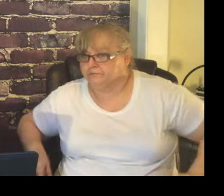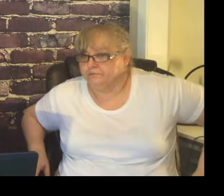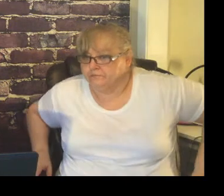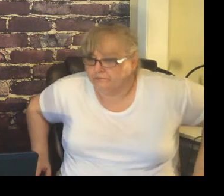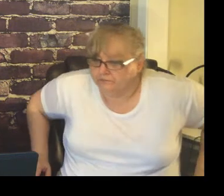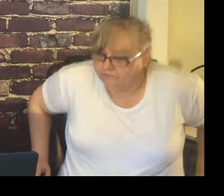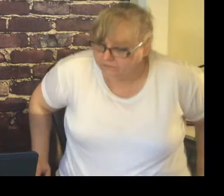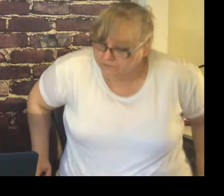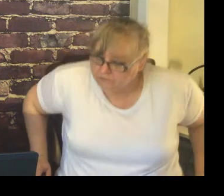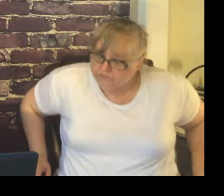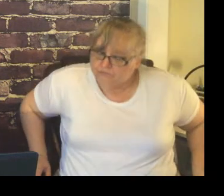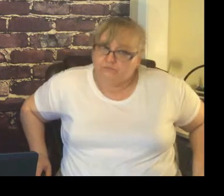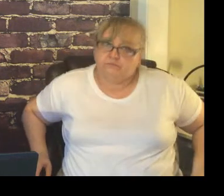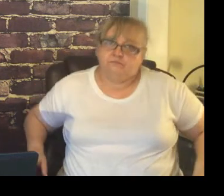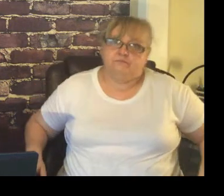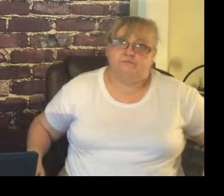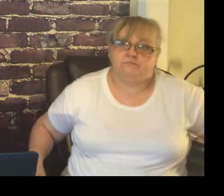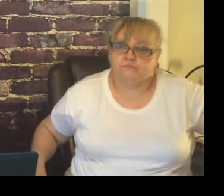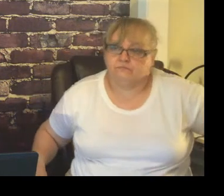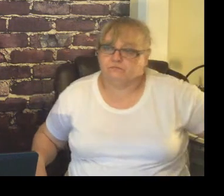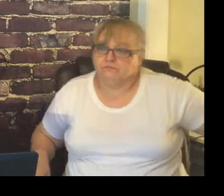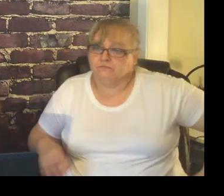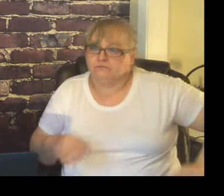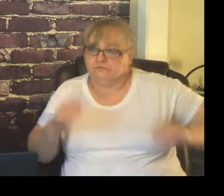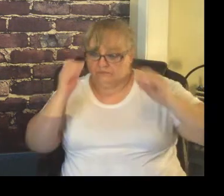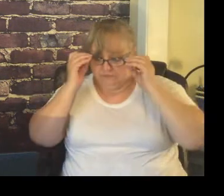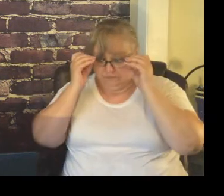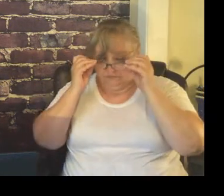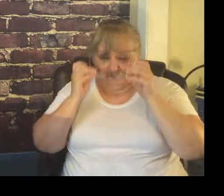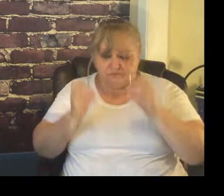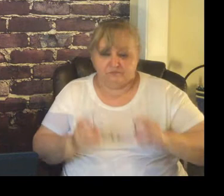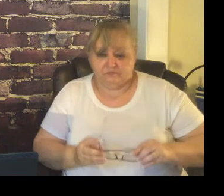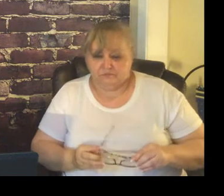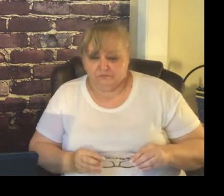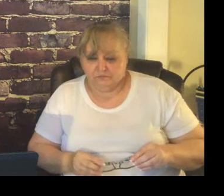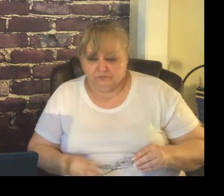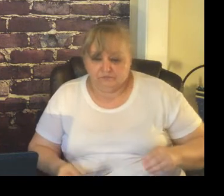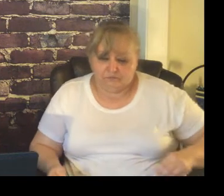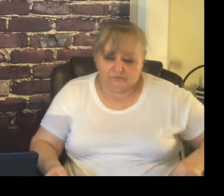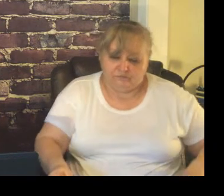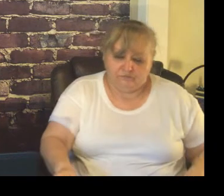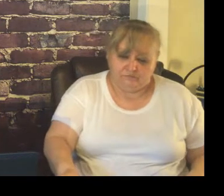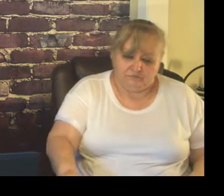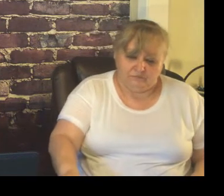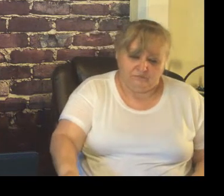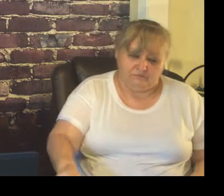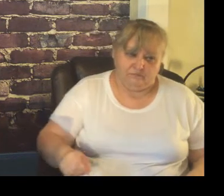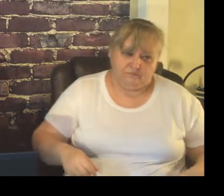wrote that it's a structured learning environment with clear cut rules that promote learning as well as consequences that